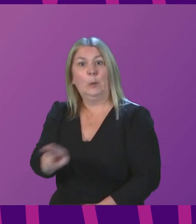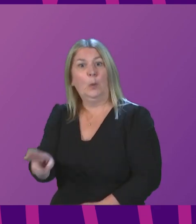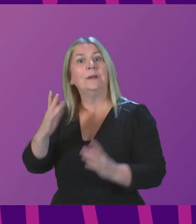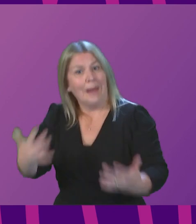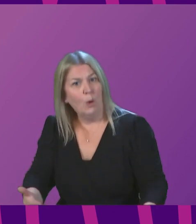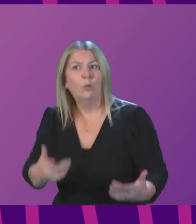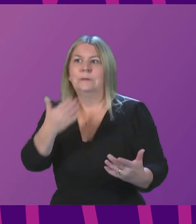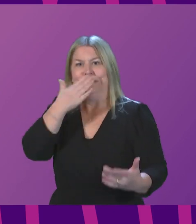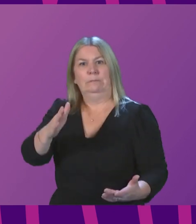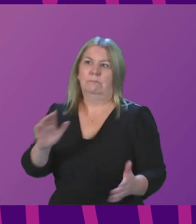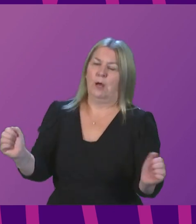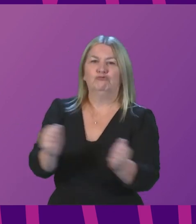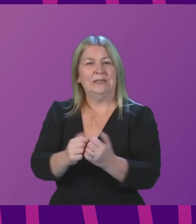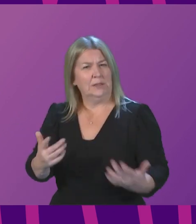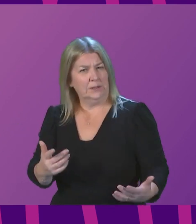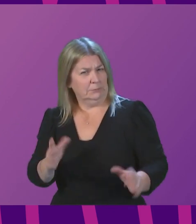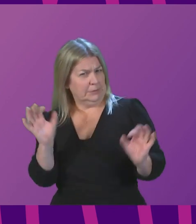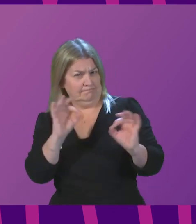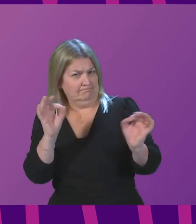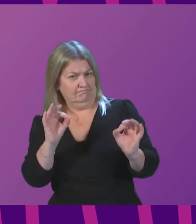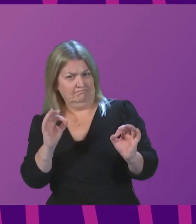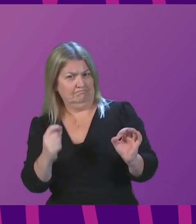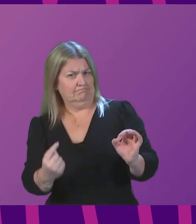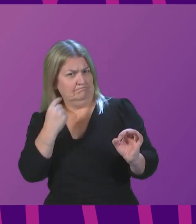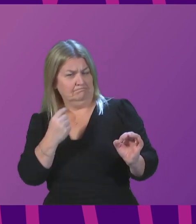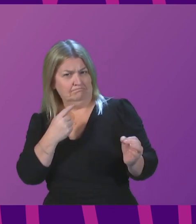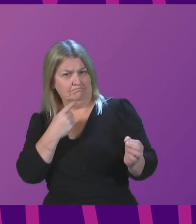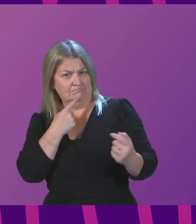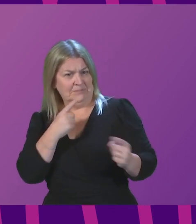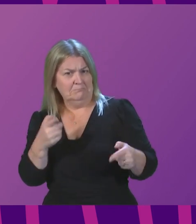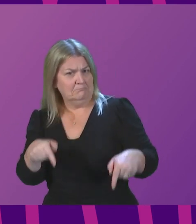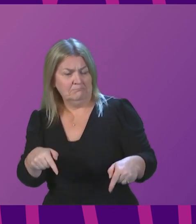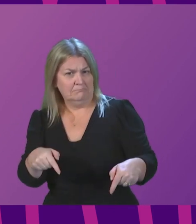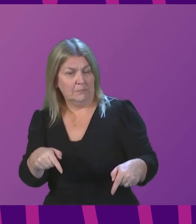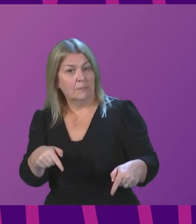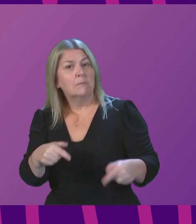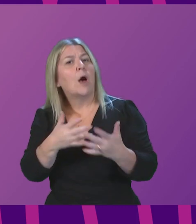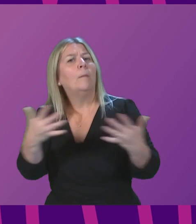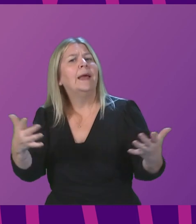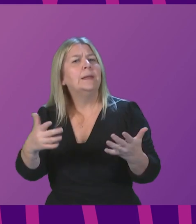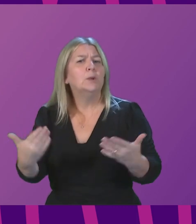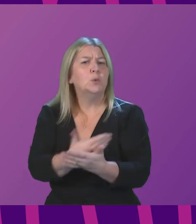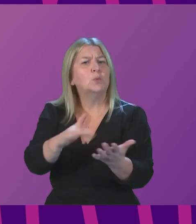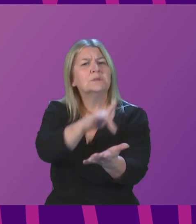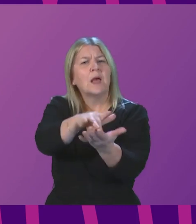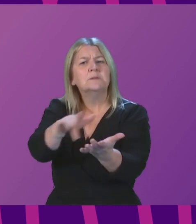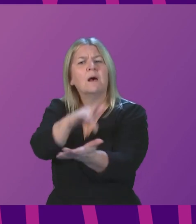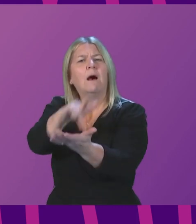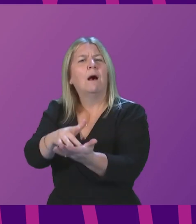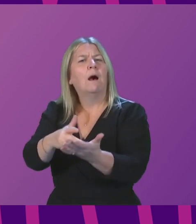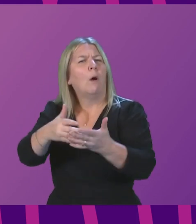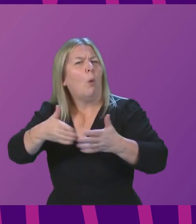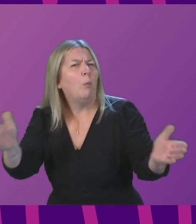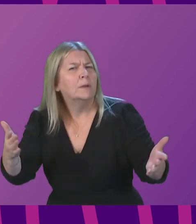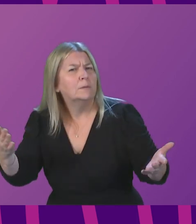in the First Minister's statement. So perhaps you can tell us now how many other new centres will open, where will they be and when will they